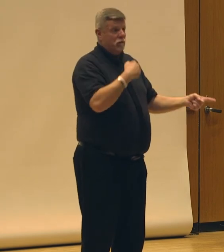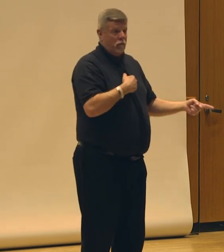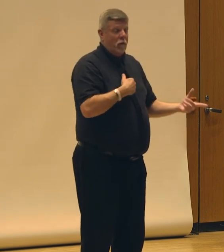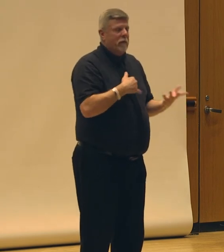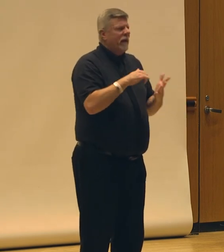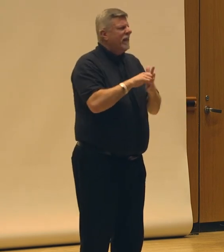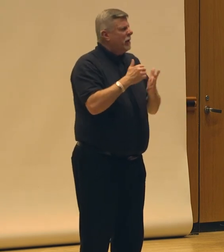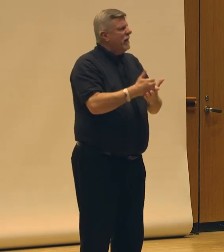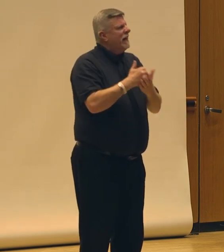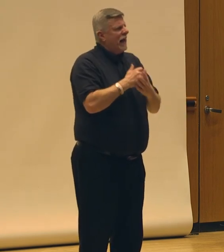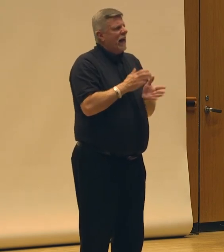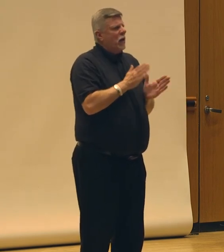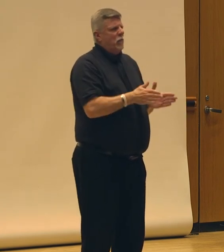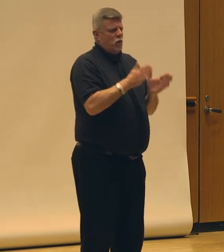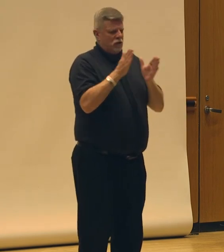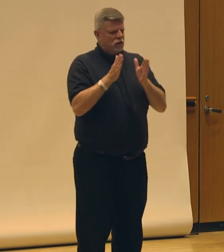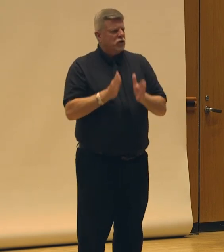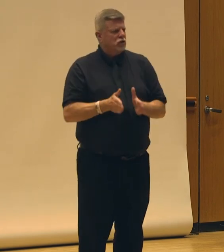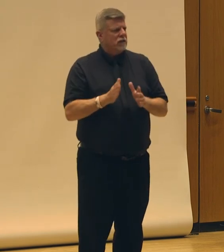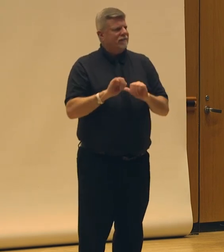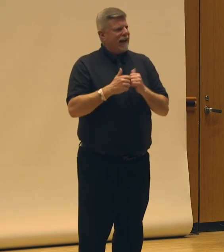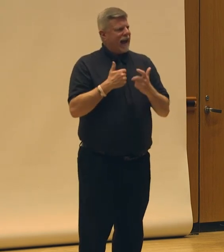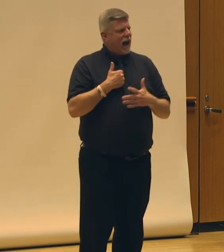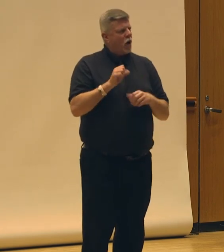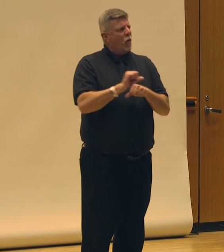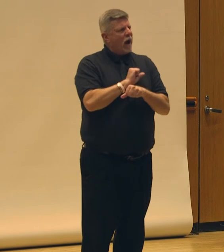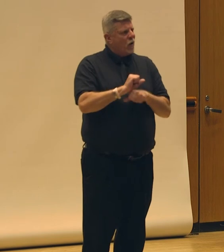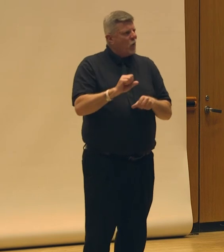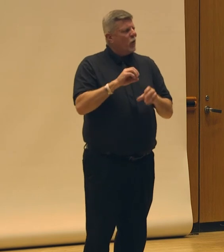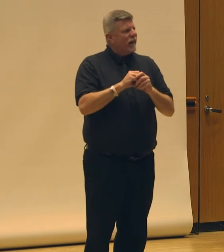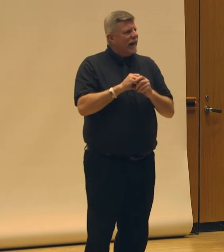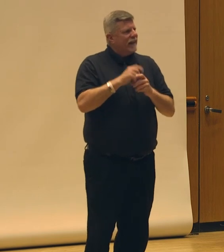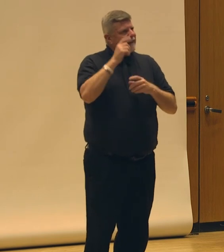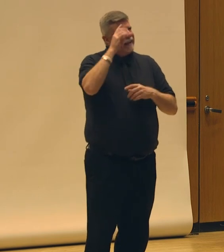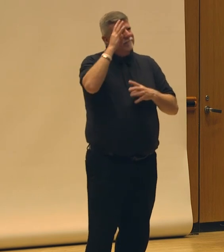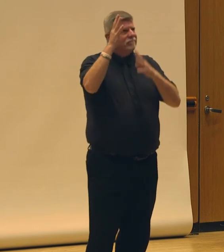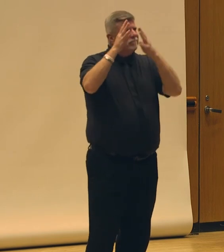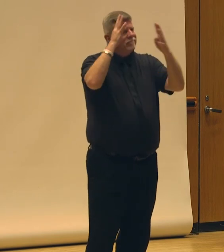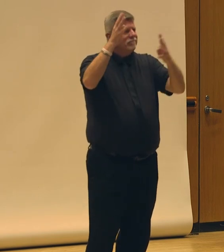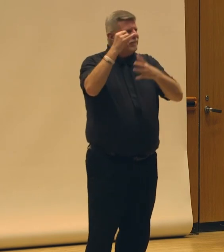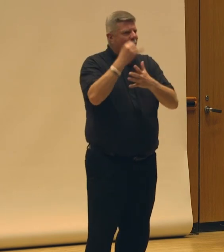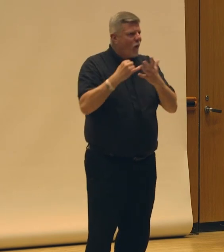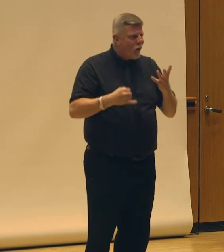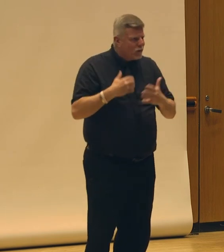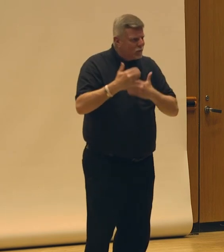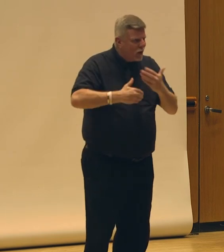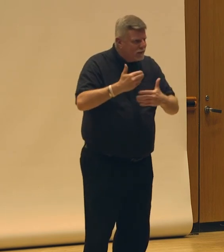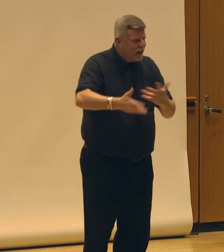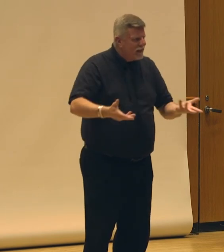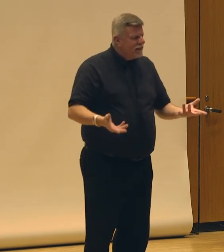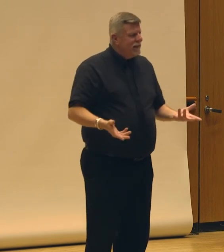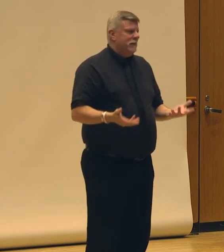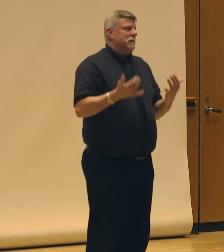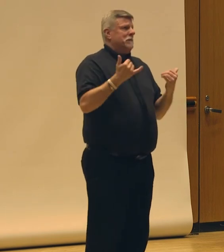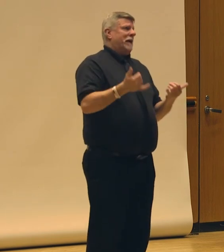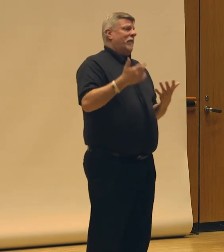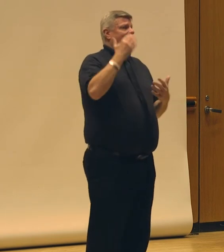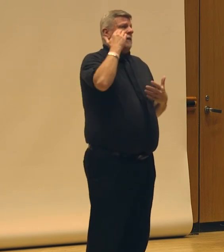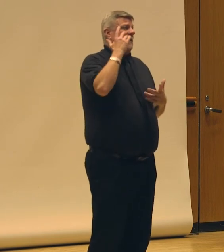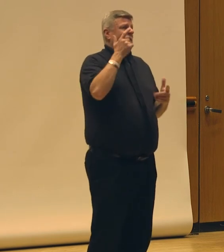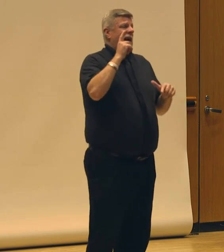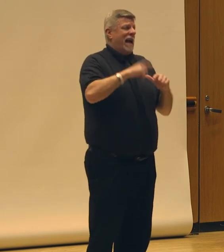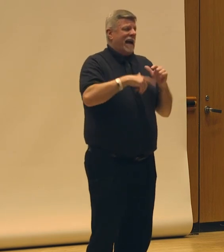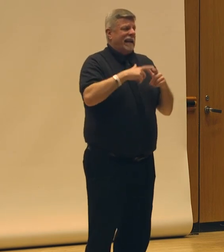helpful shift, um, in how I work in artistic process. Okay, I know I no longer can